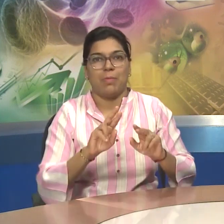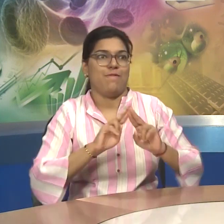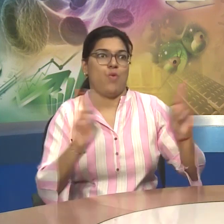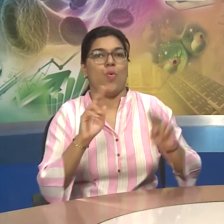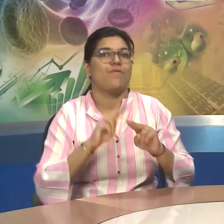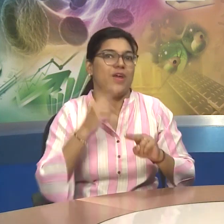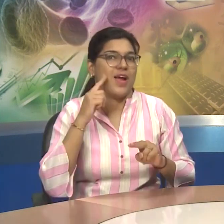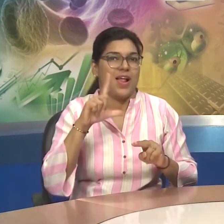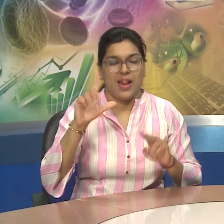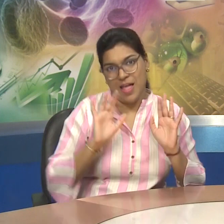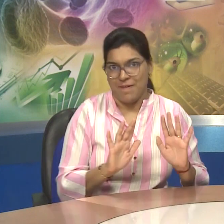Attending School